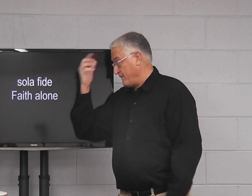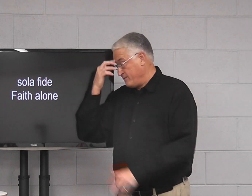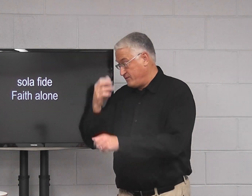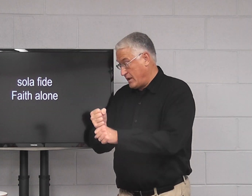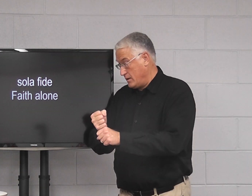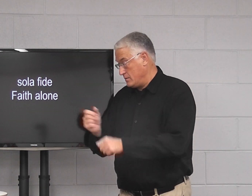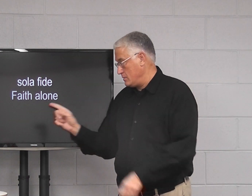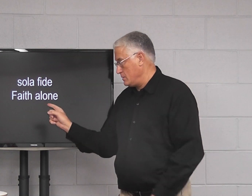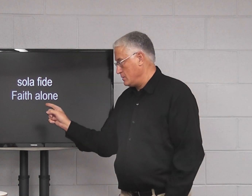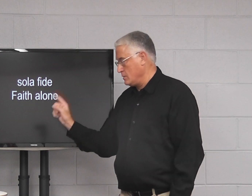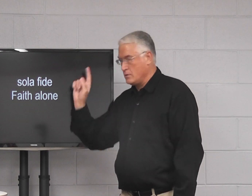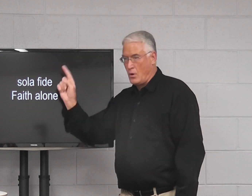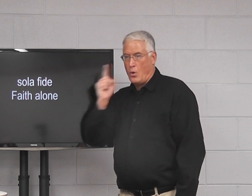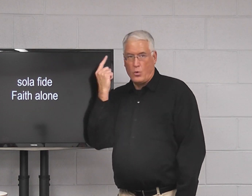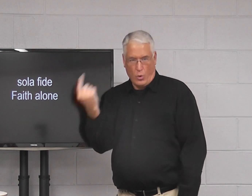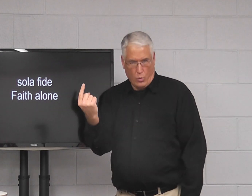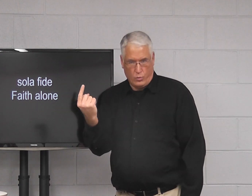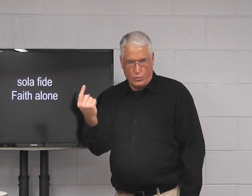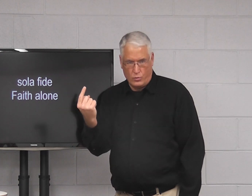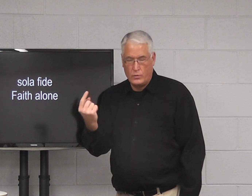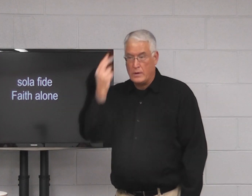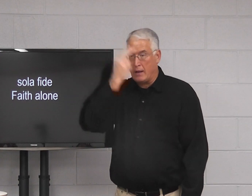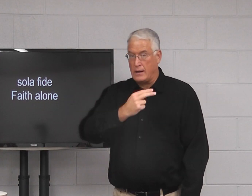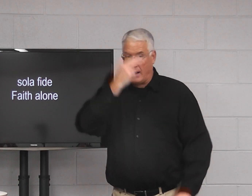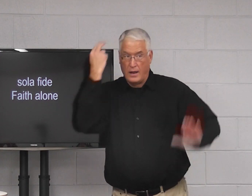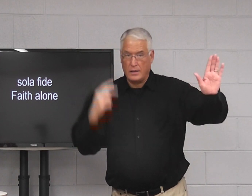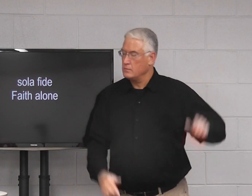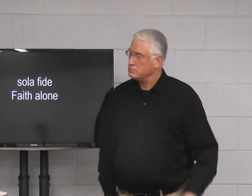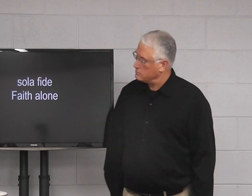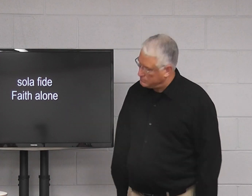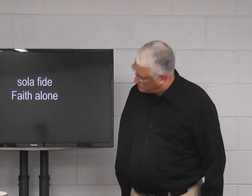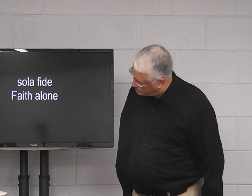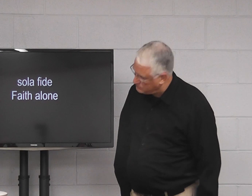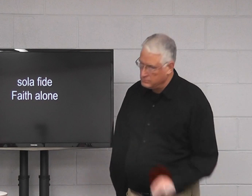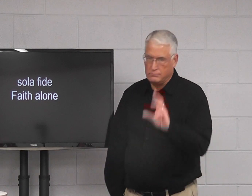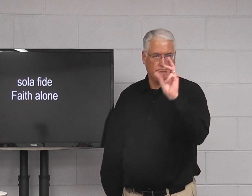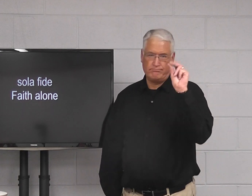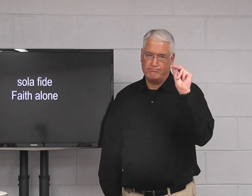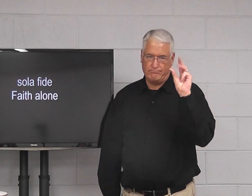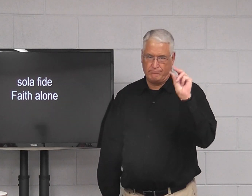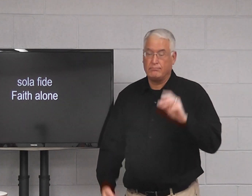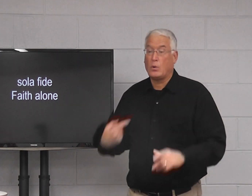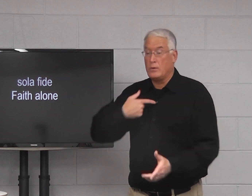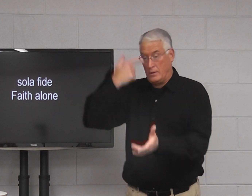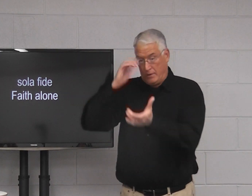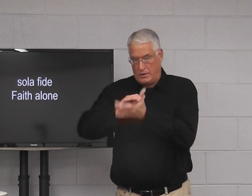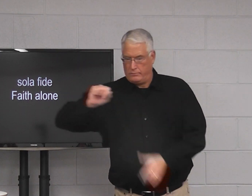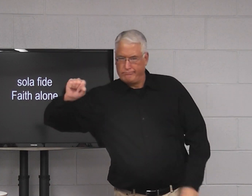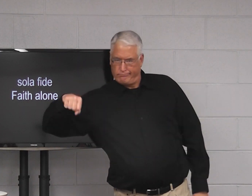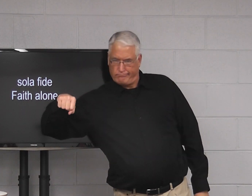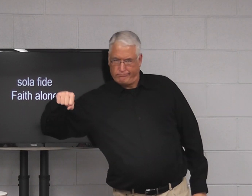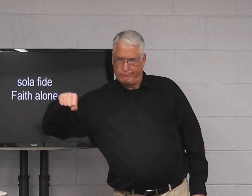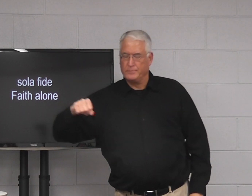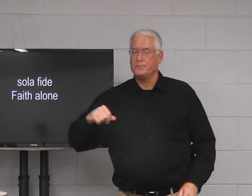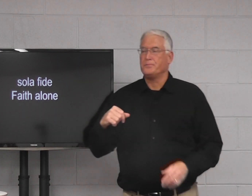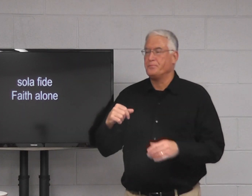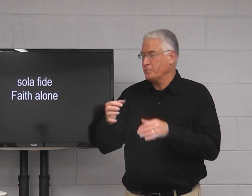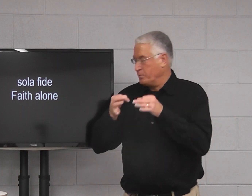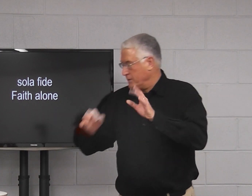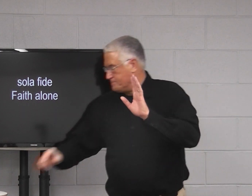And faith alone. So solified means faith alone. The Catholics do not believe that. We believe that.